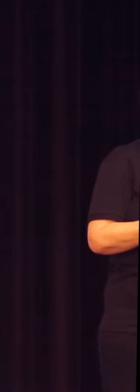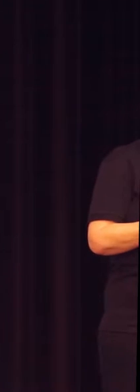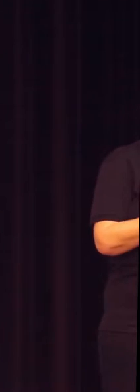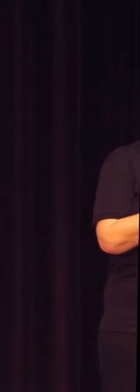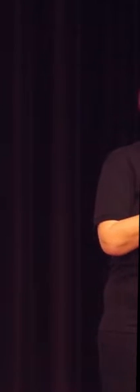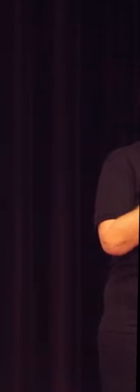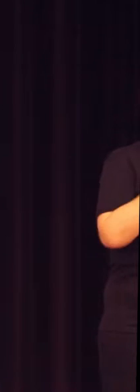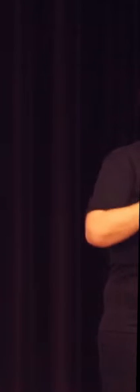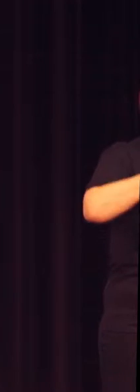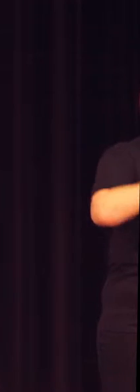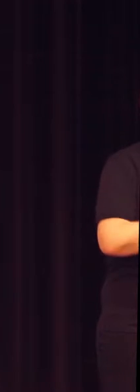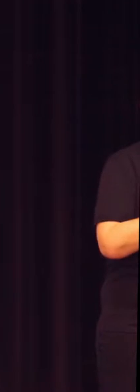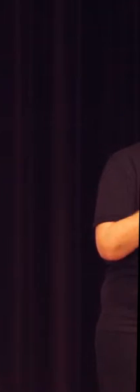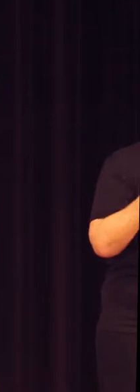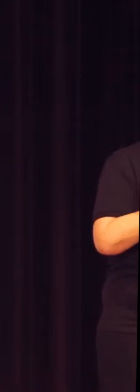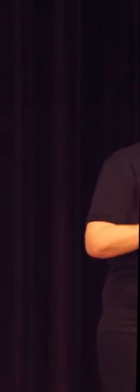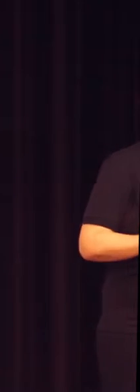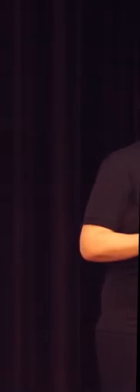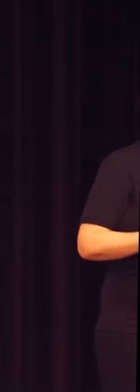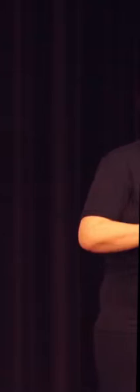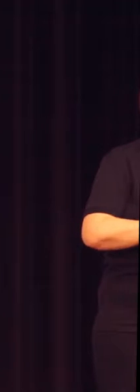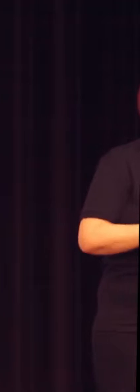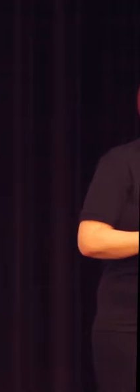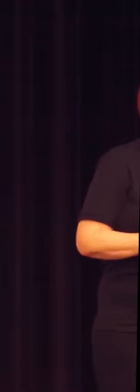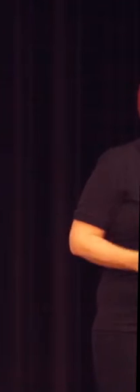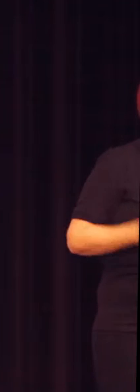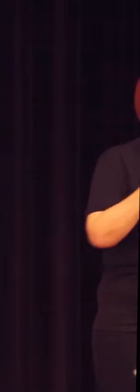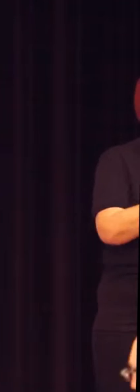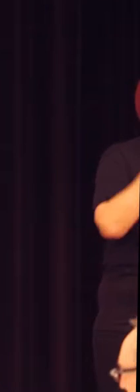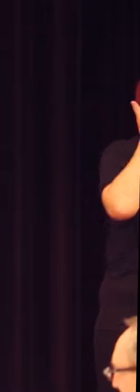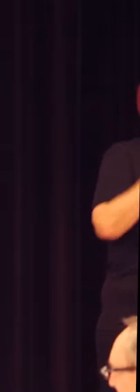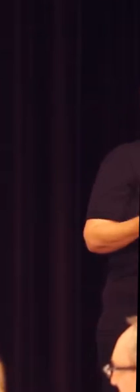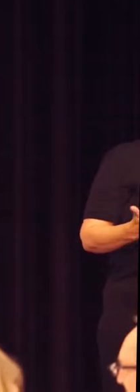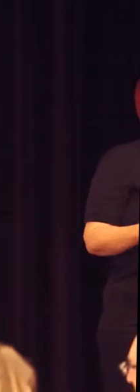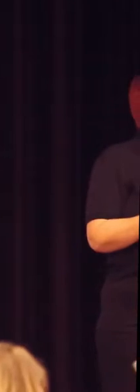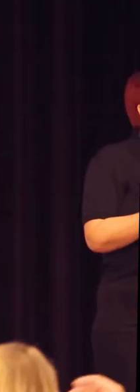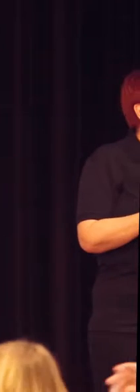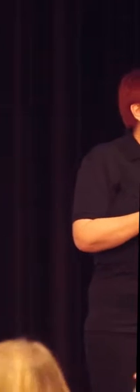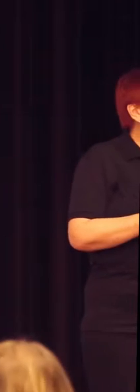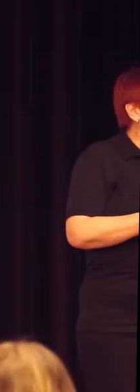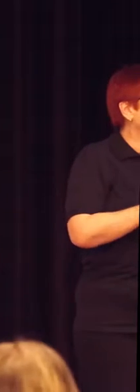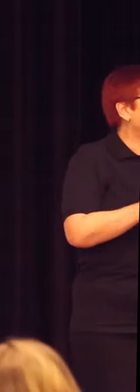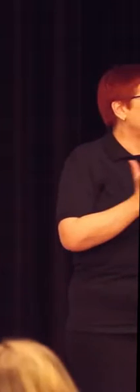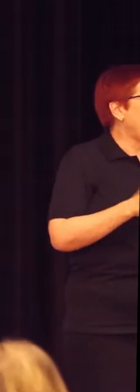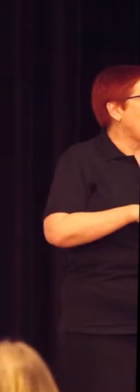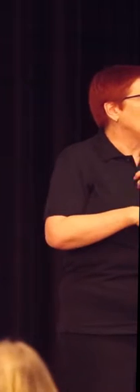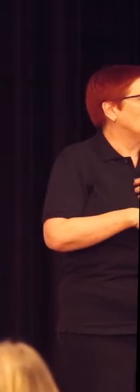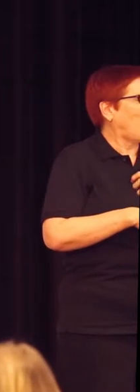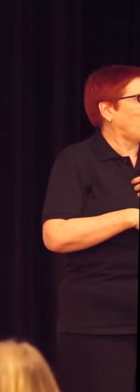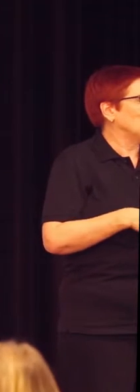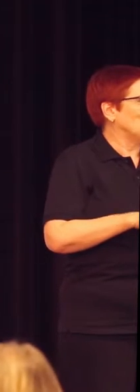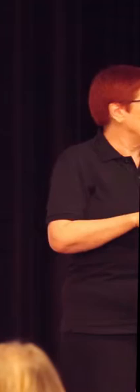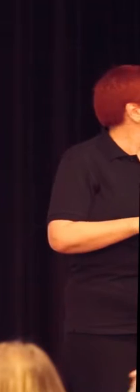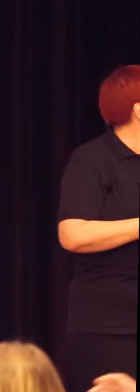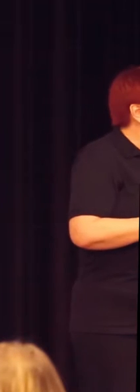three of semester. We know that now. We didn't know that two years ago. We know that now. These beautiful spaces with comfortable